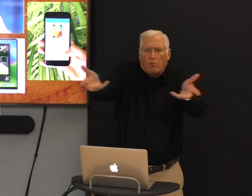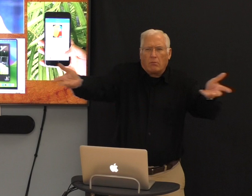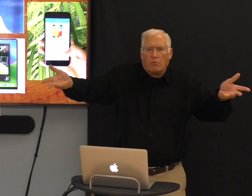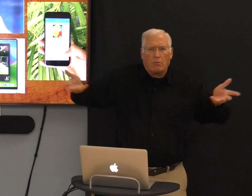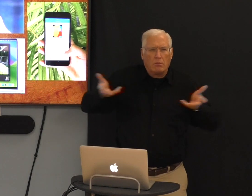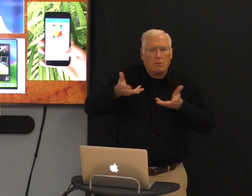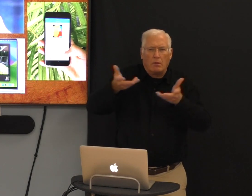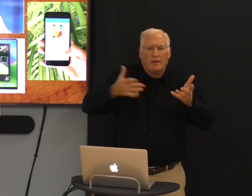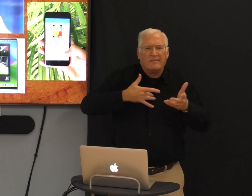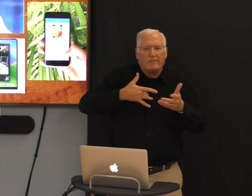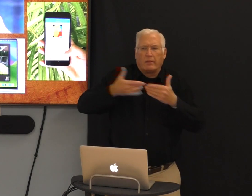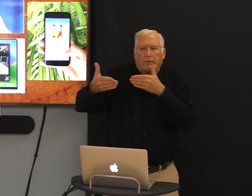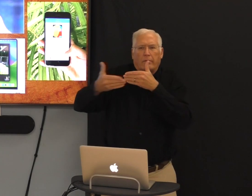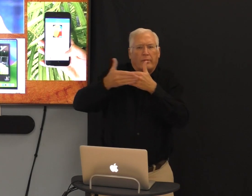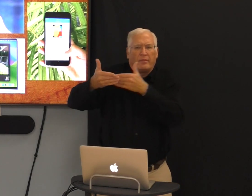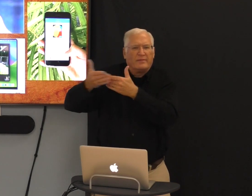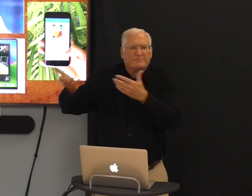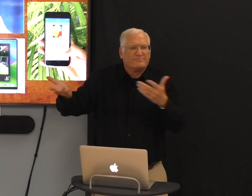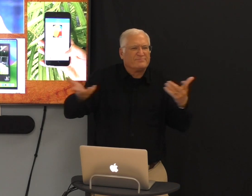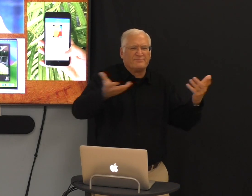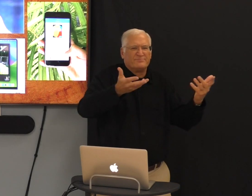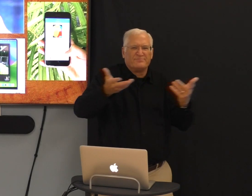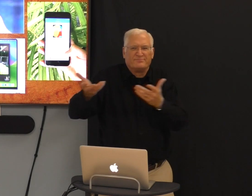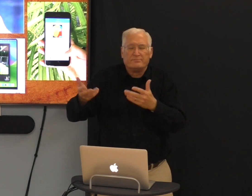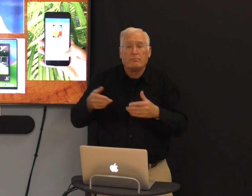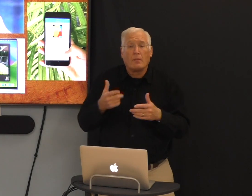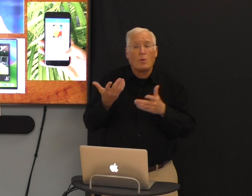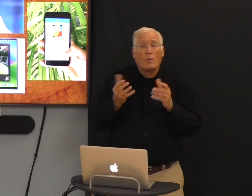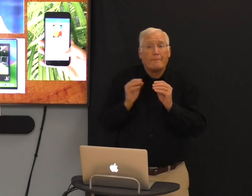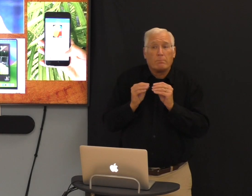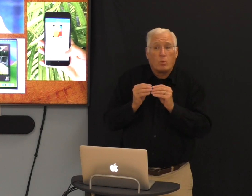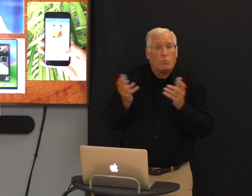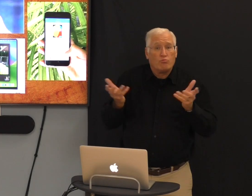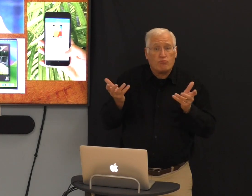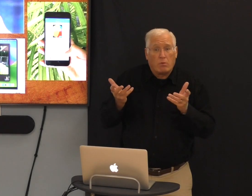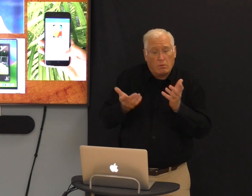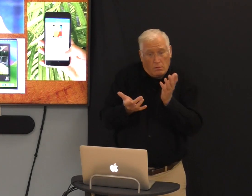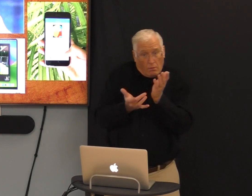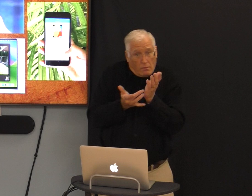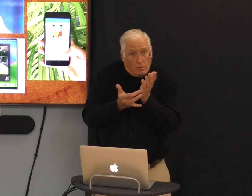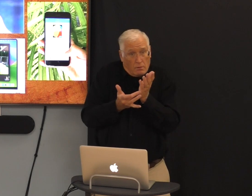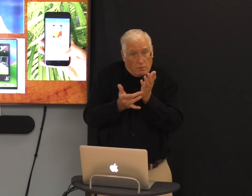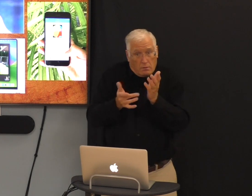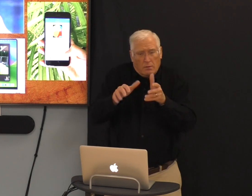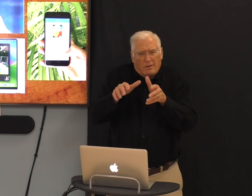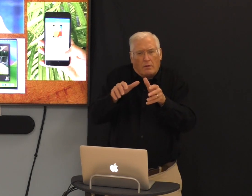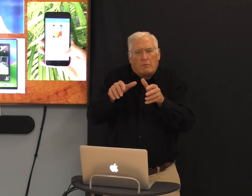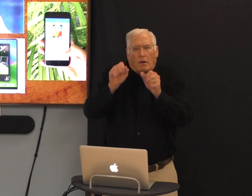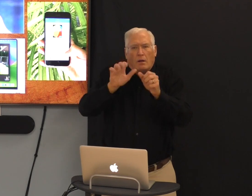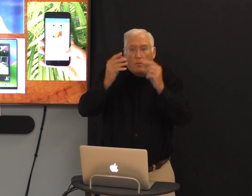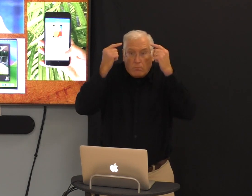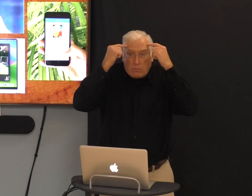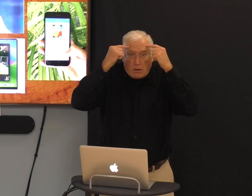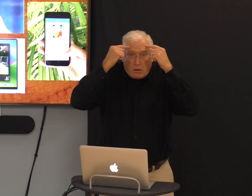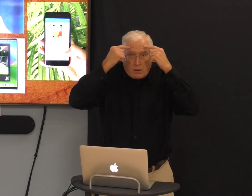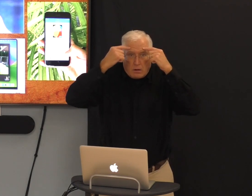They've lost the connection. They're connected, but not connected. Tenec technology.